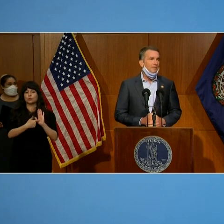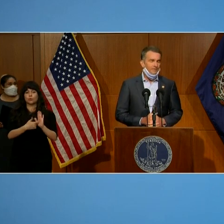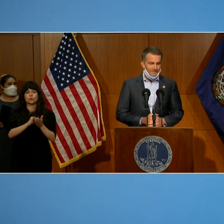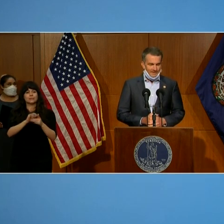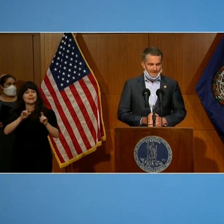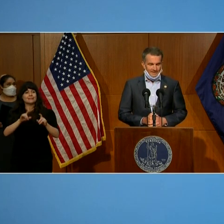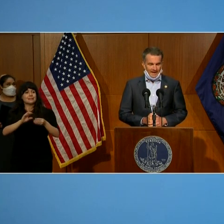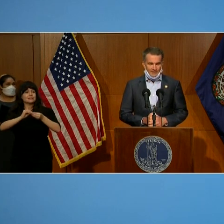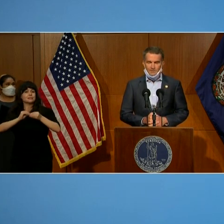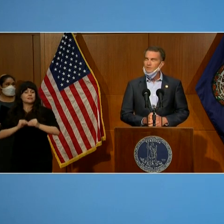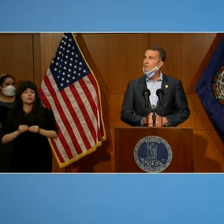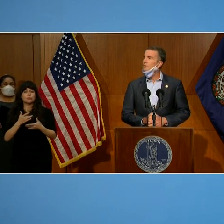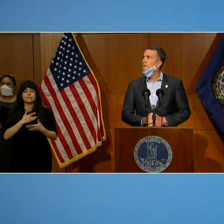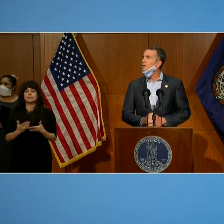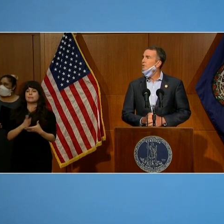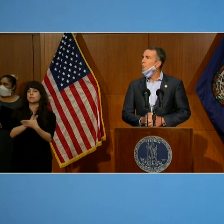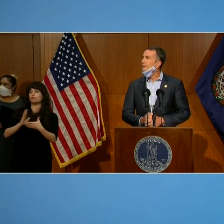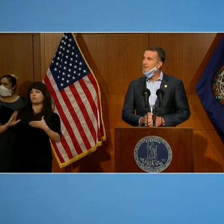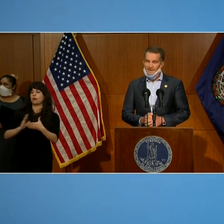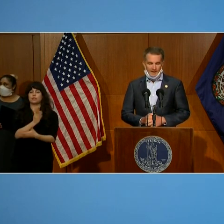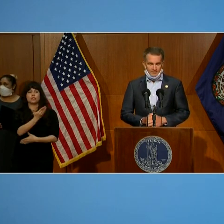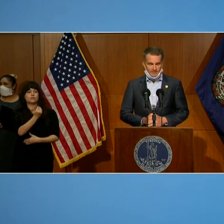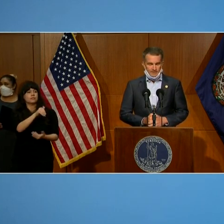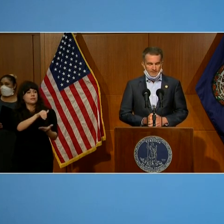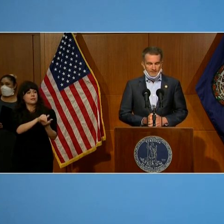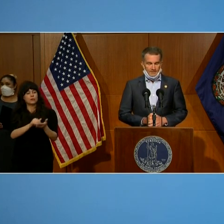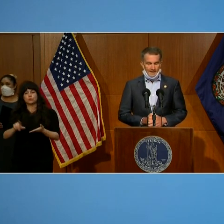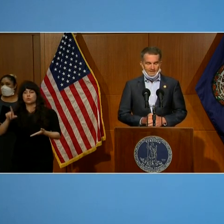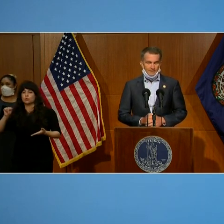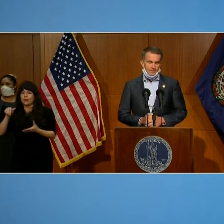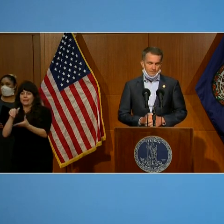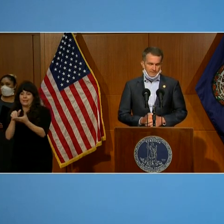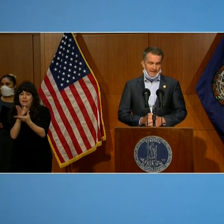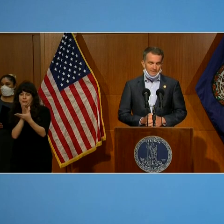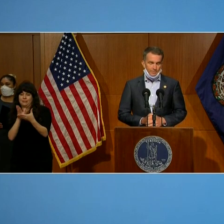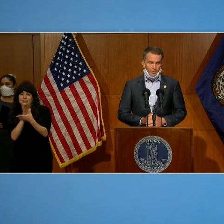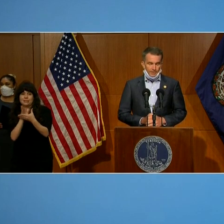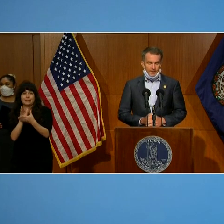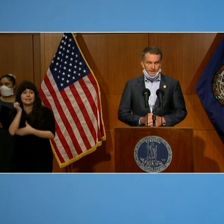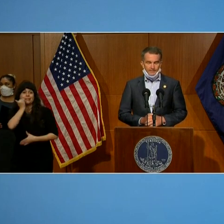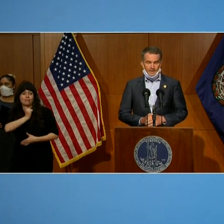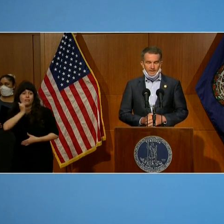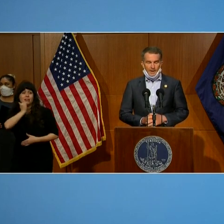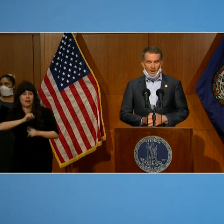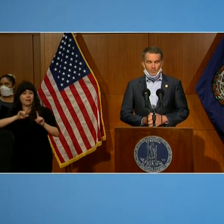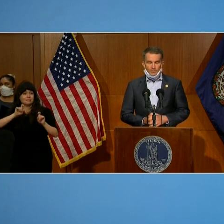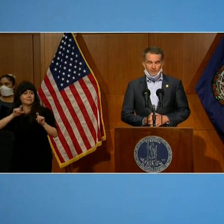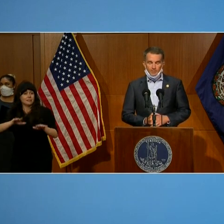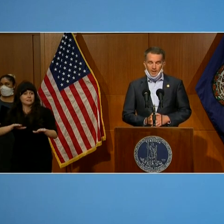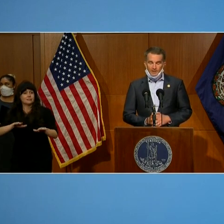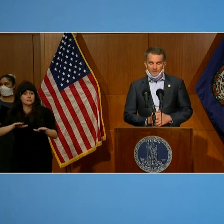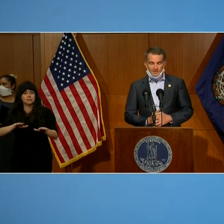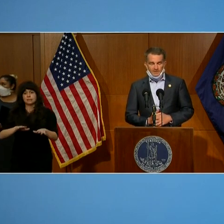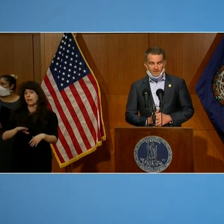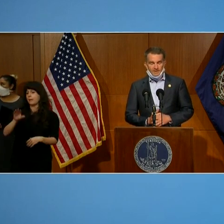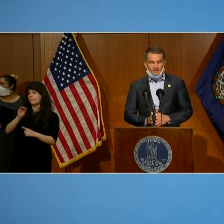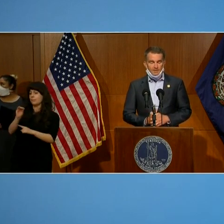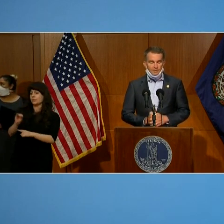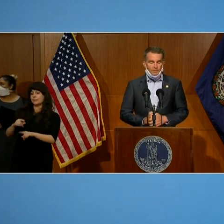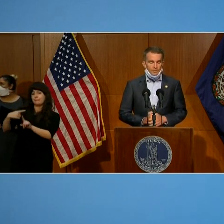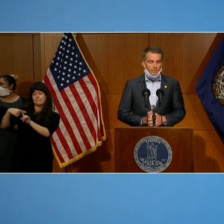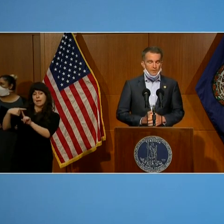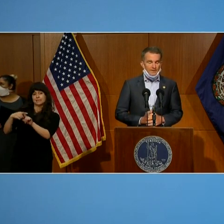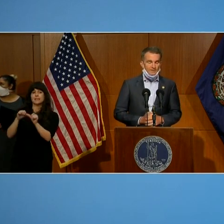from 15,000 to 20,000 tests per day. Our percent positivity